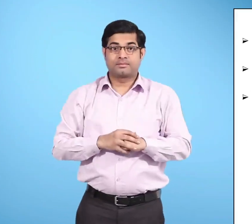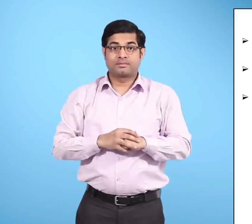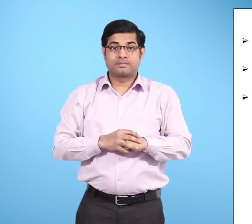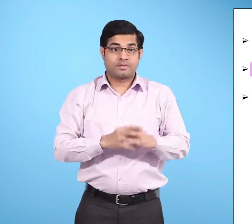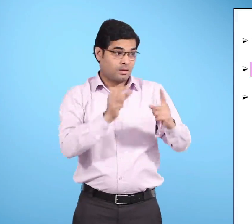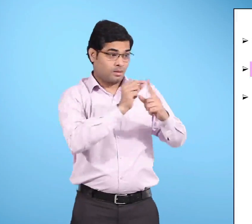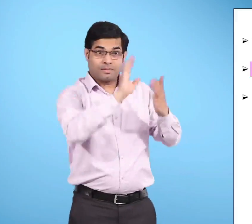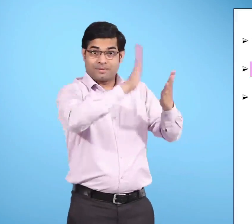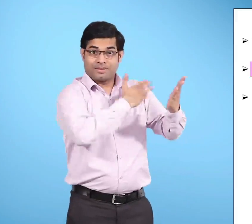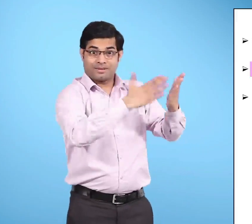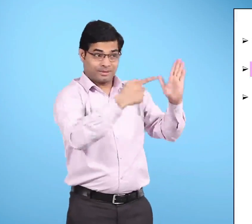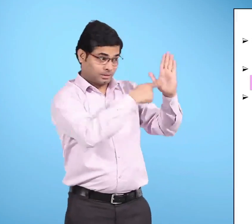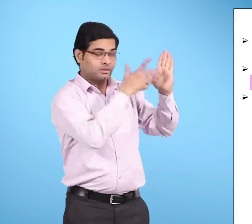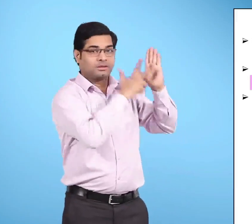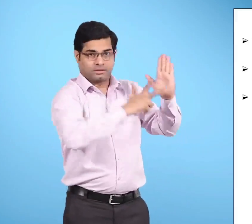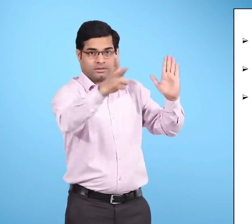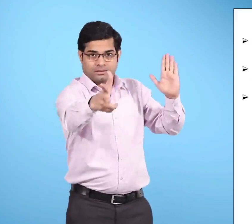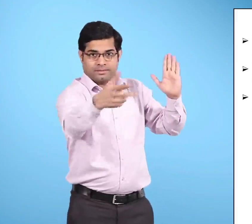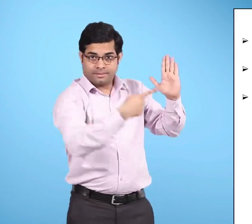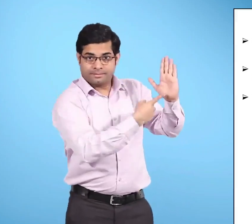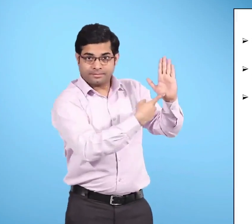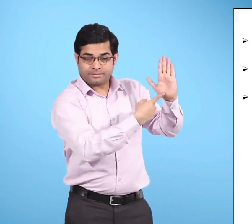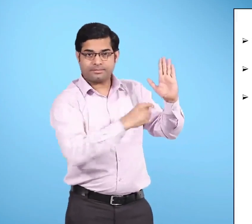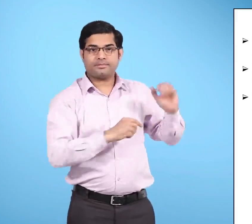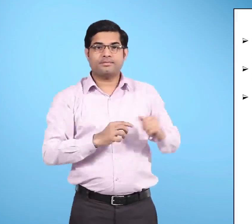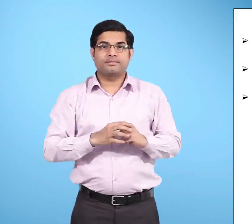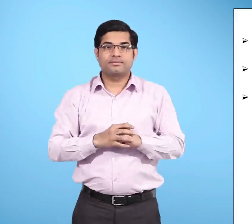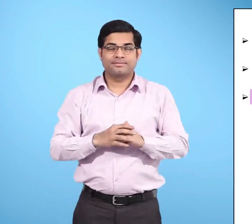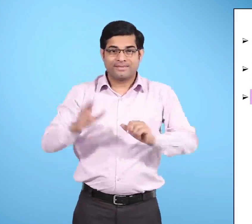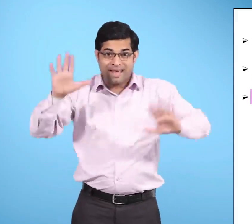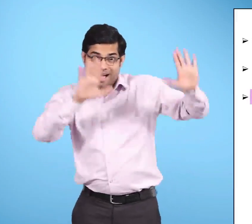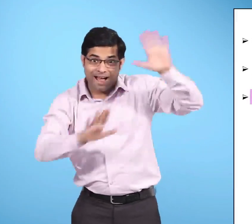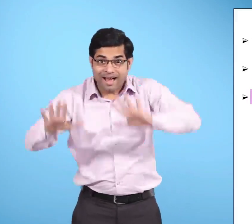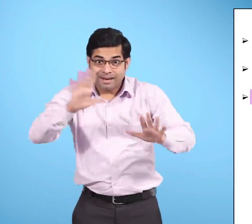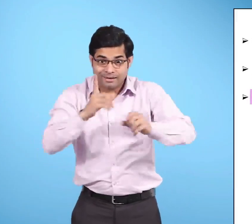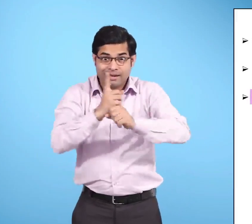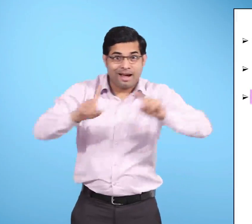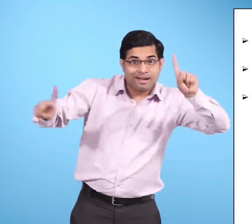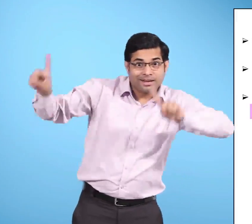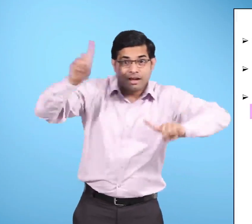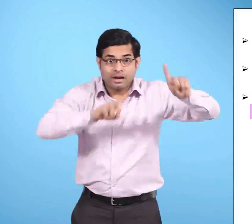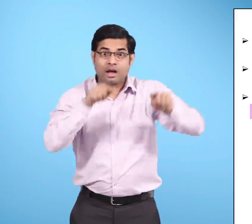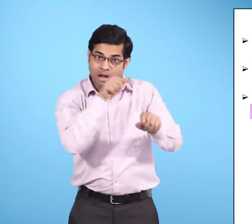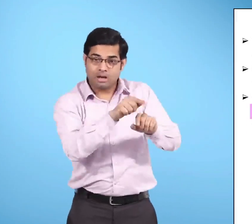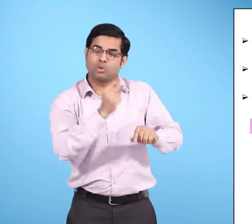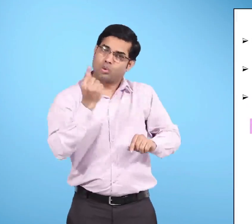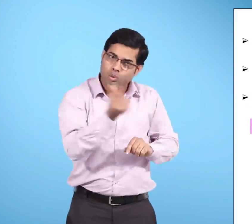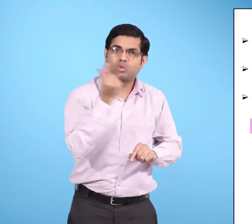Read the poem aloud to them With actions and gestures Make them understand the poem